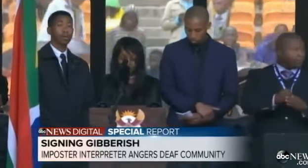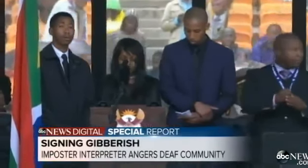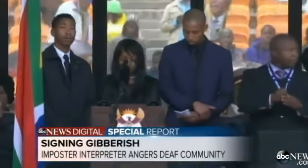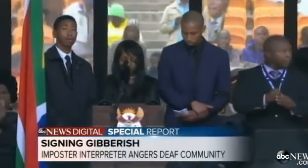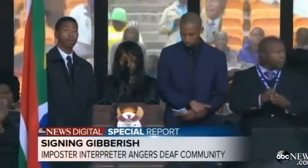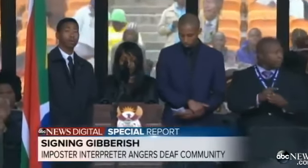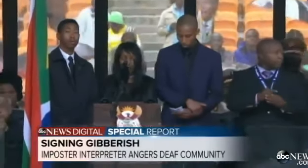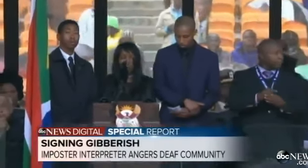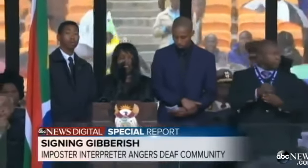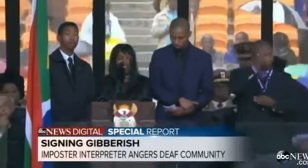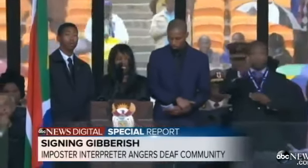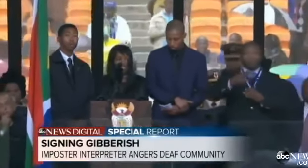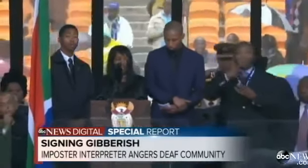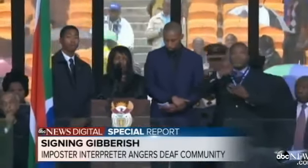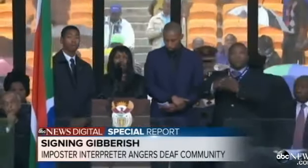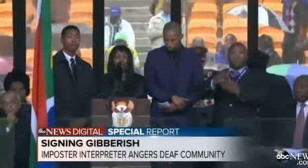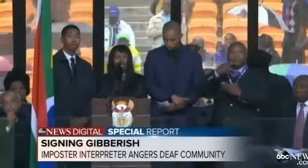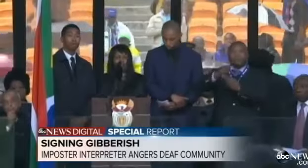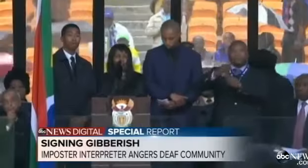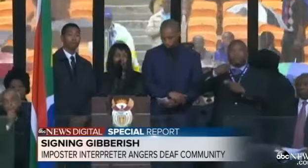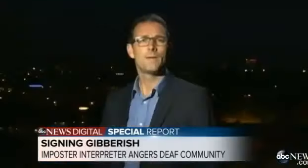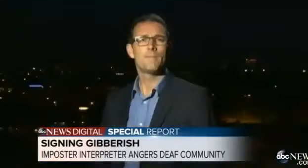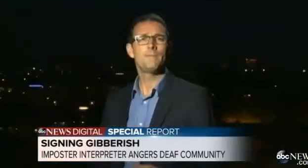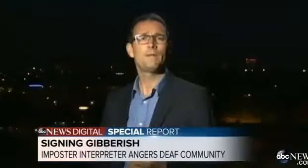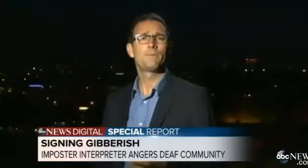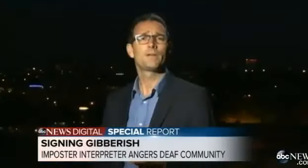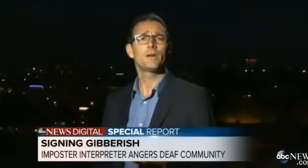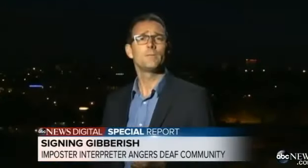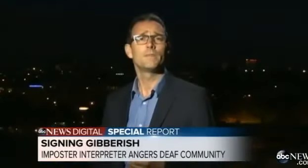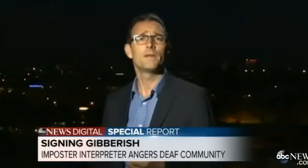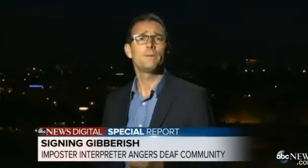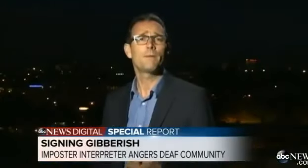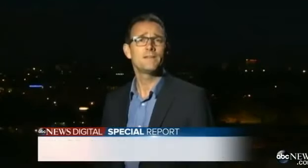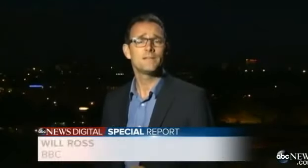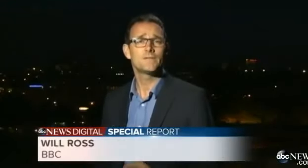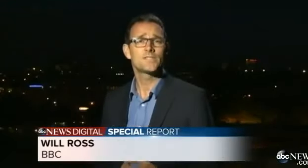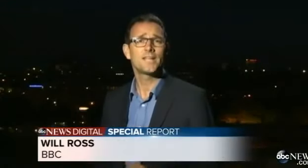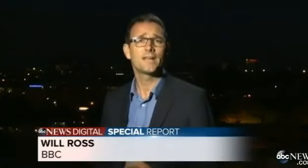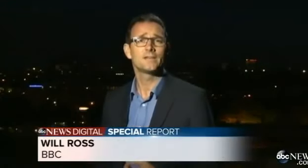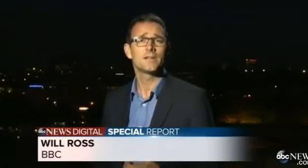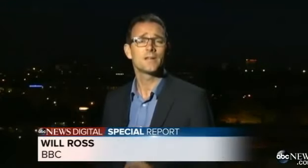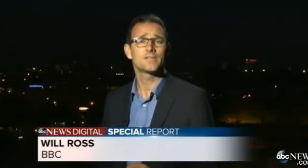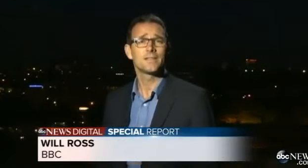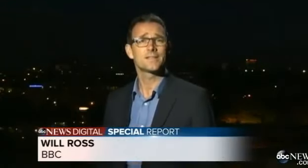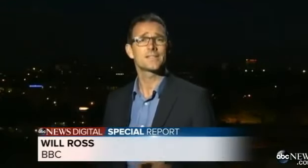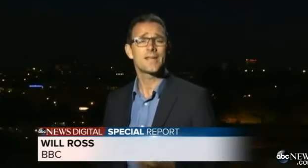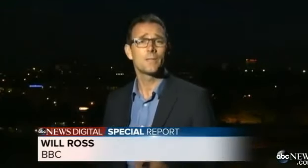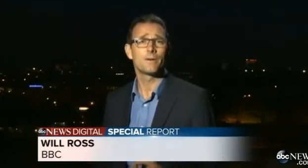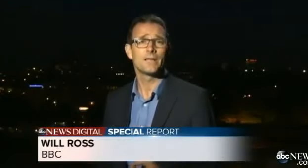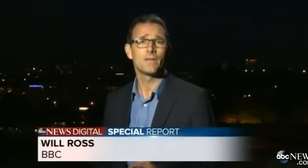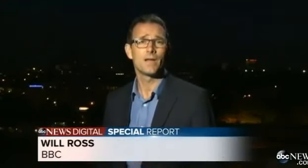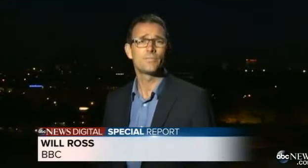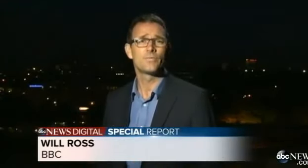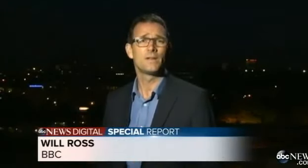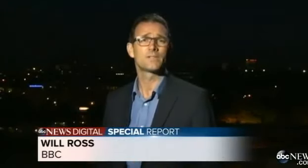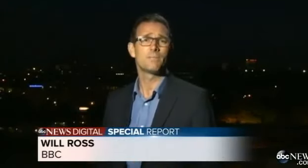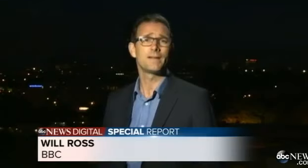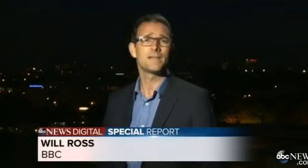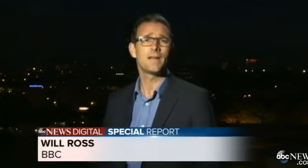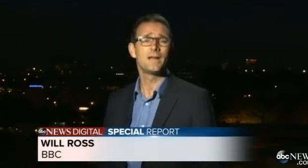because the interpreter did the sign for one. Many people had hoped that there'd be plenty of singing and dancing to celebrate the life of Nelson Mandela.